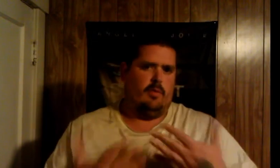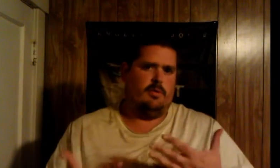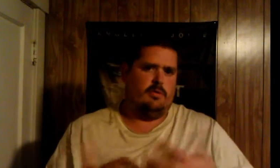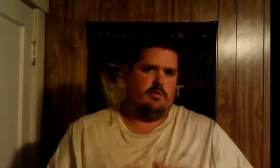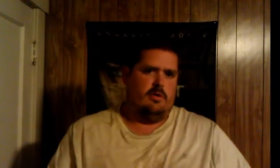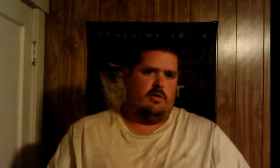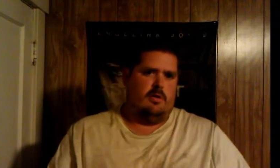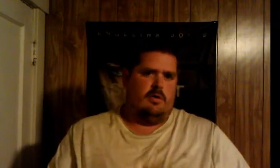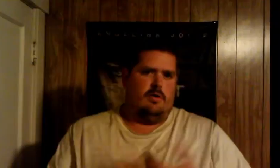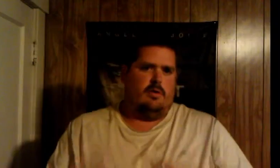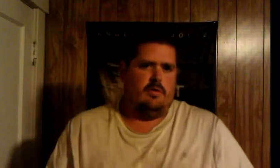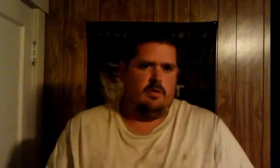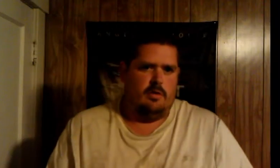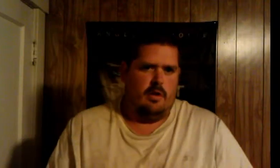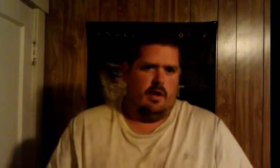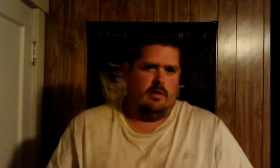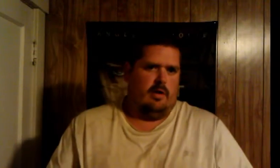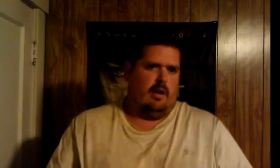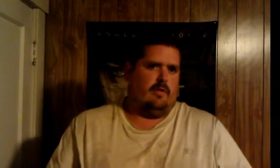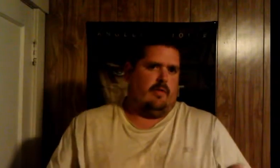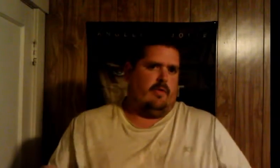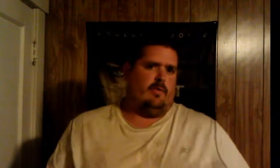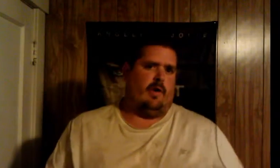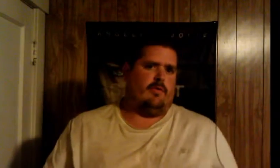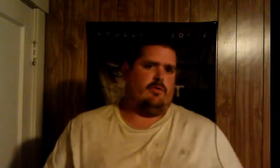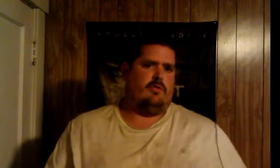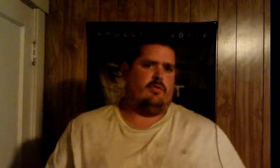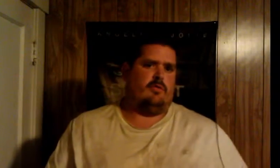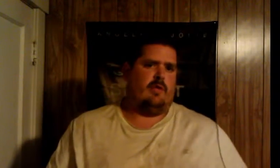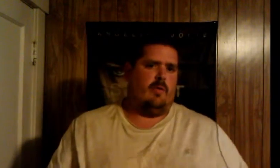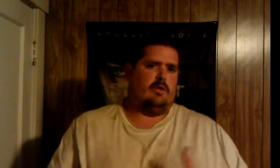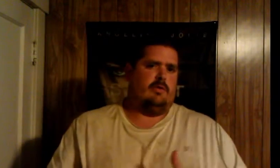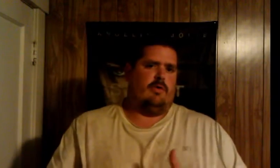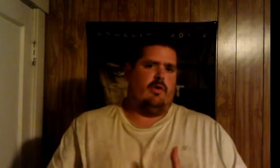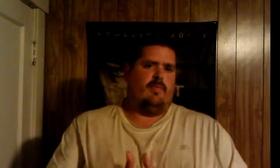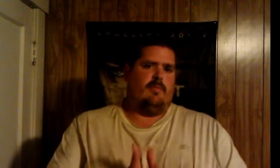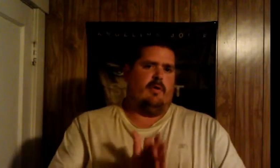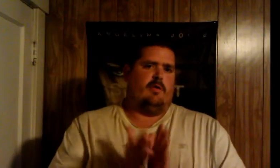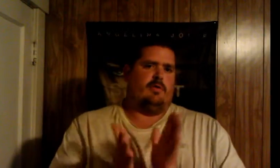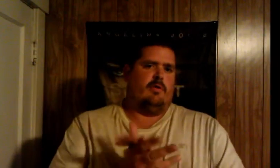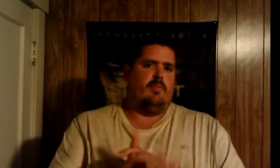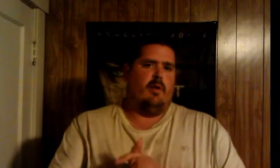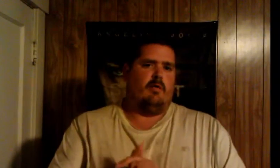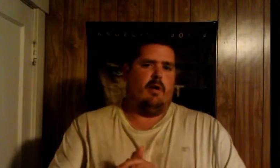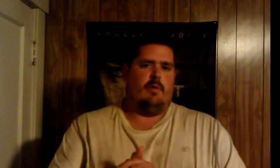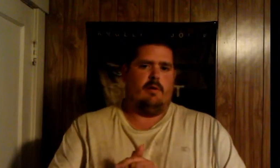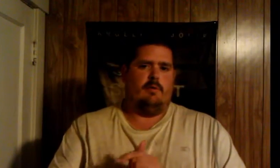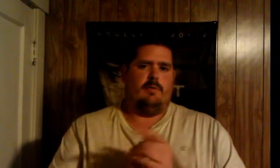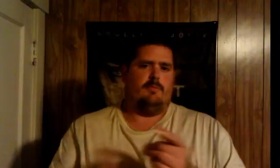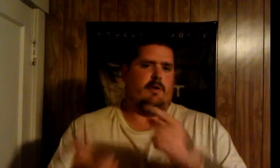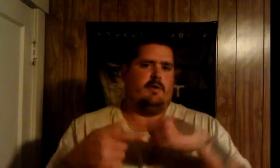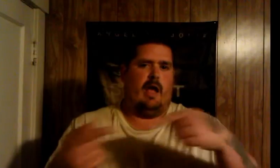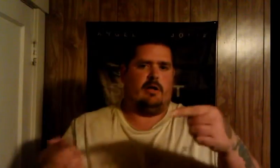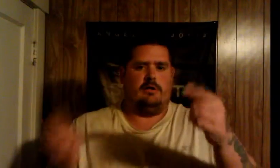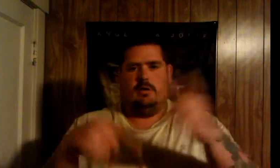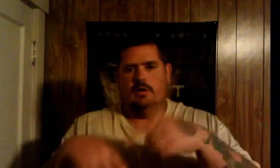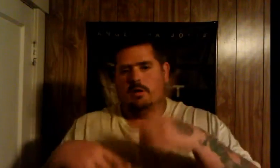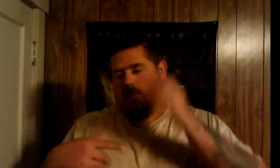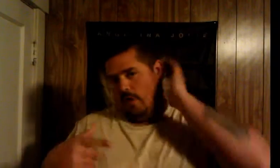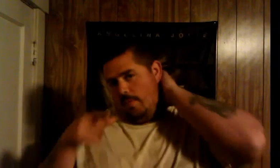i know him as uh i guess i found when i first started watching this you heard of him just the real punk rock guido but this